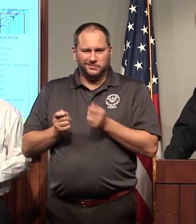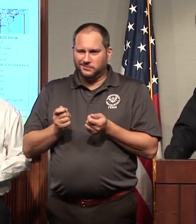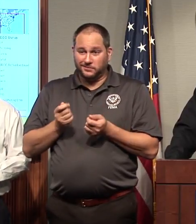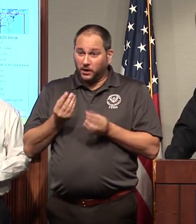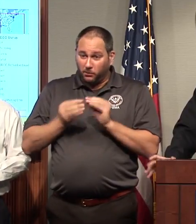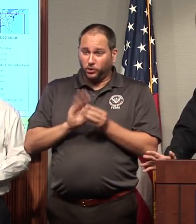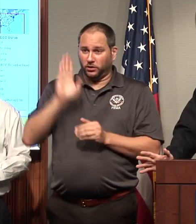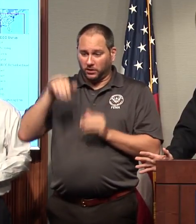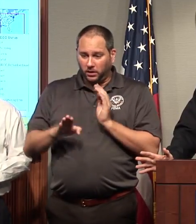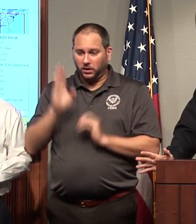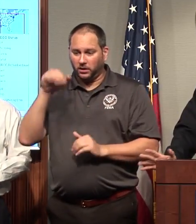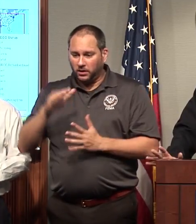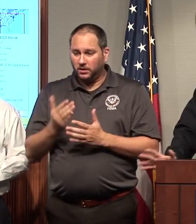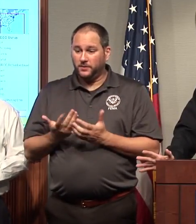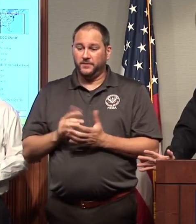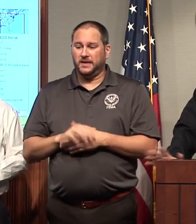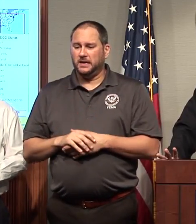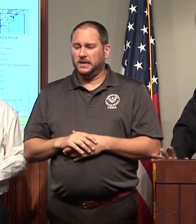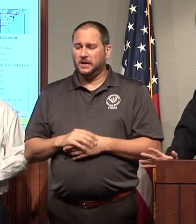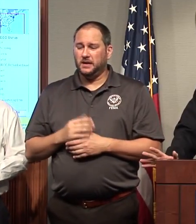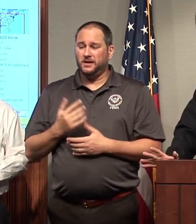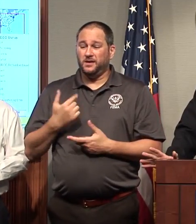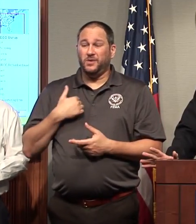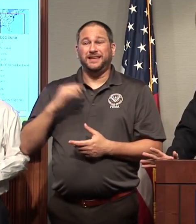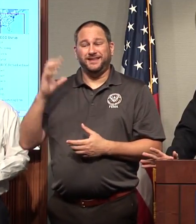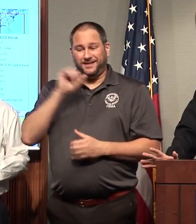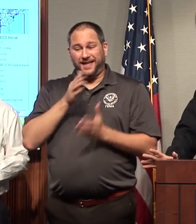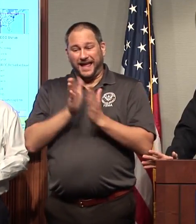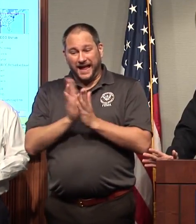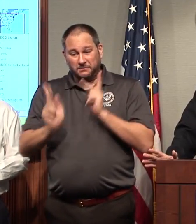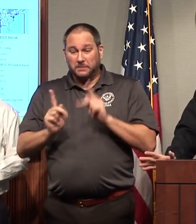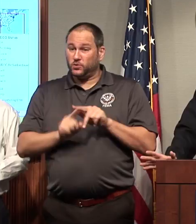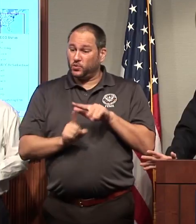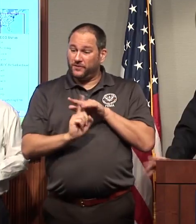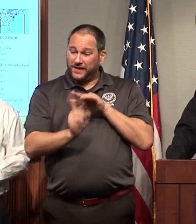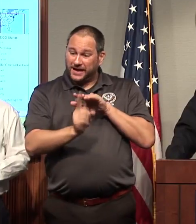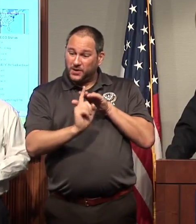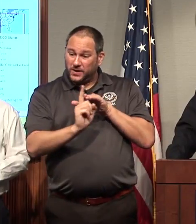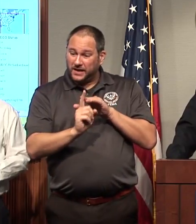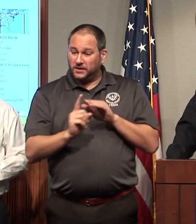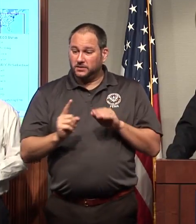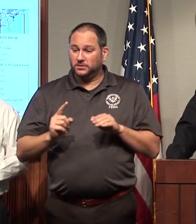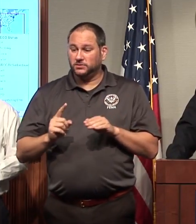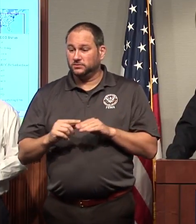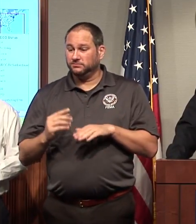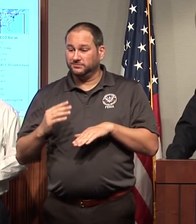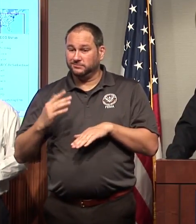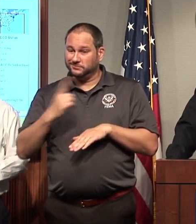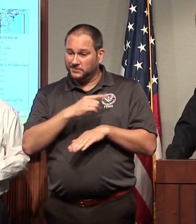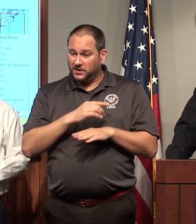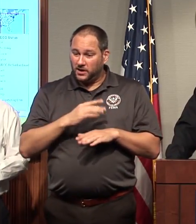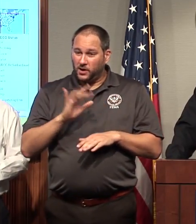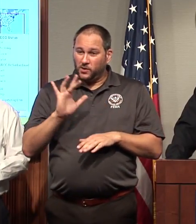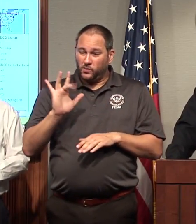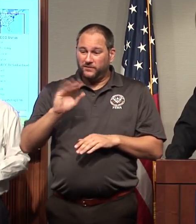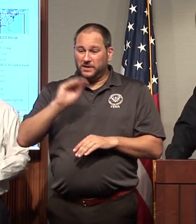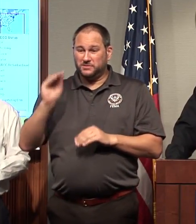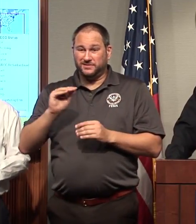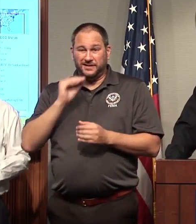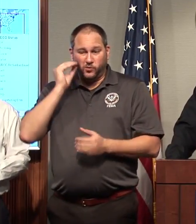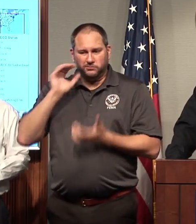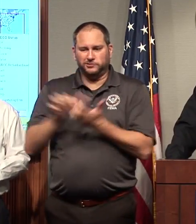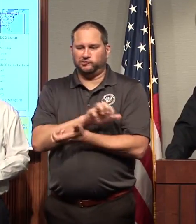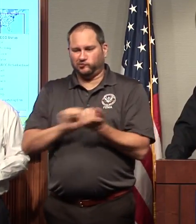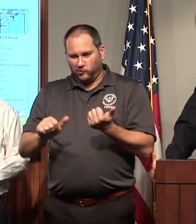estimates are, and this is why we ask people to evacuate, largely from storm surge, 25% of the houses initially have been destroyed and 65